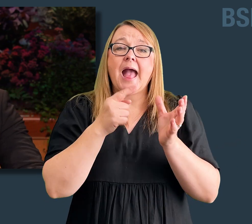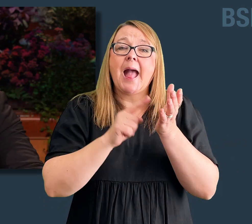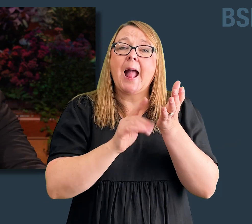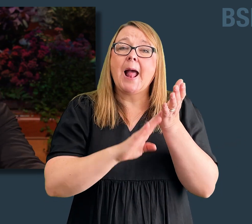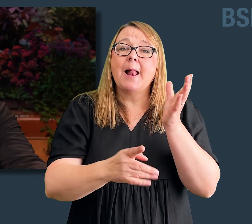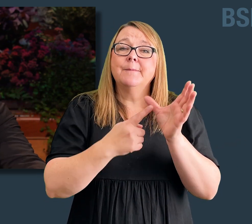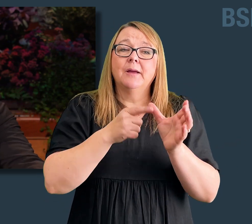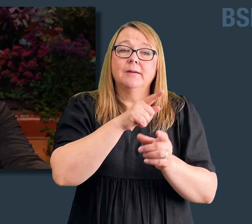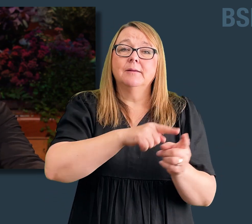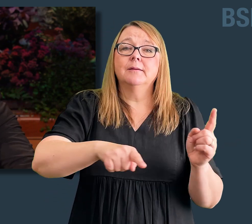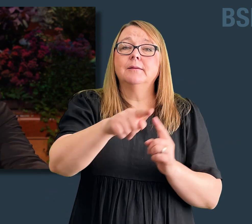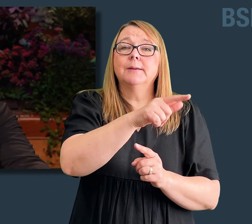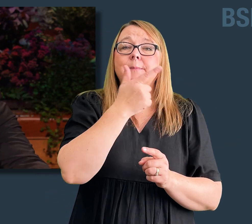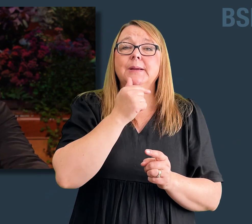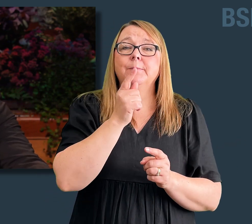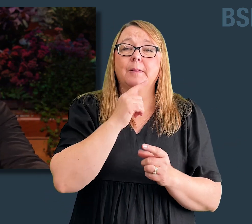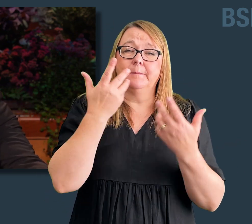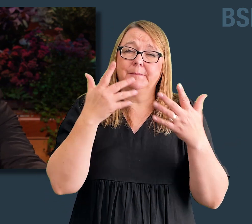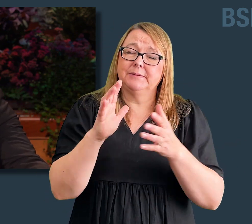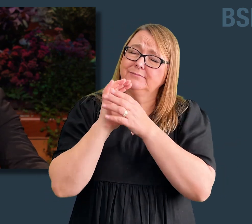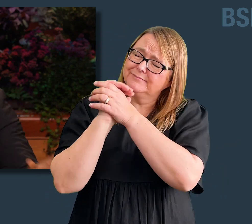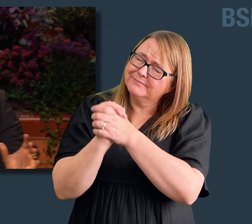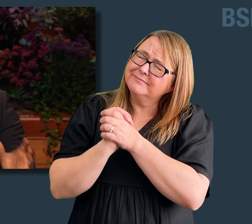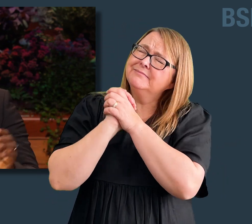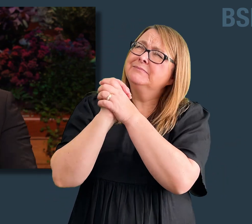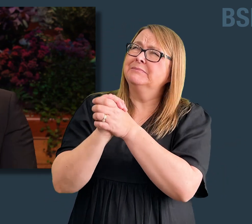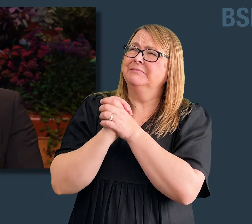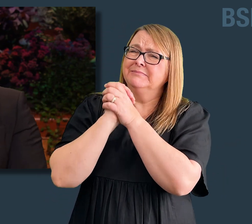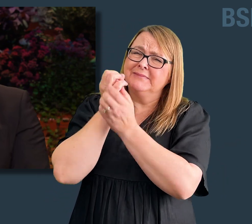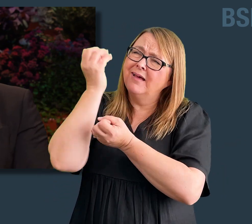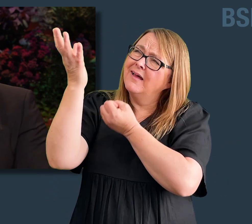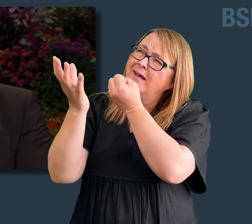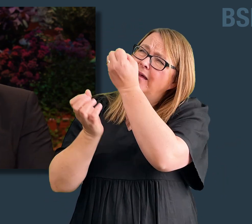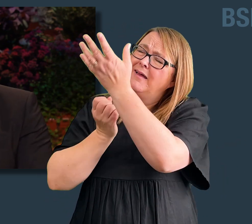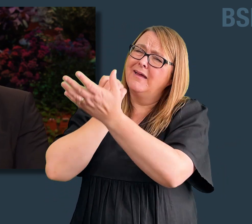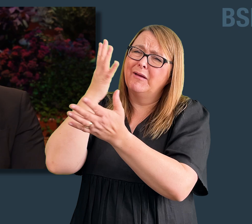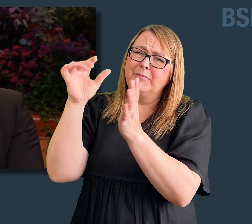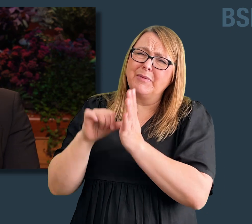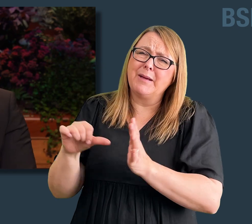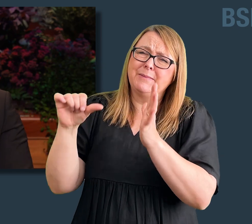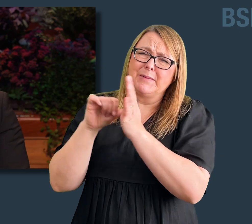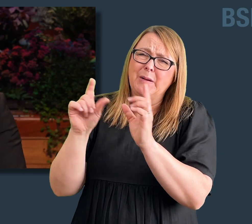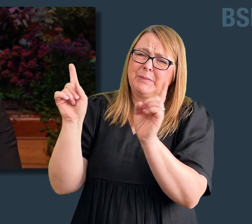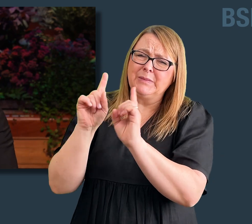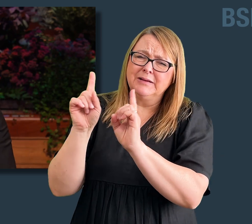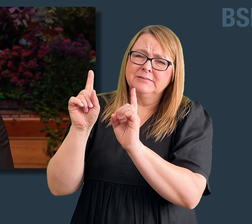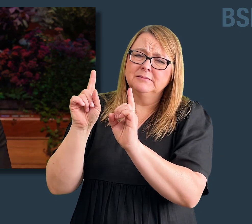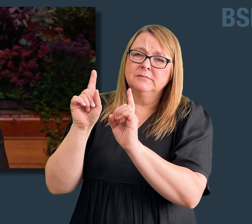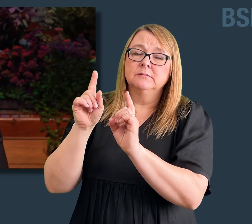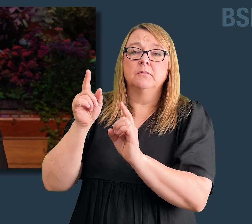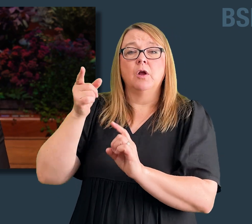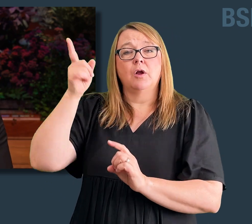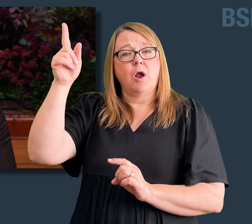Alma and his people did not pour out their heart or did pour out their heart to God, and he knew the thoughts and the intents of their hearts.